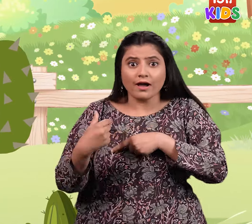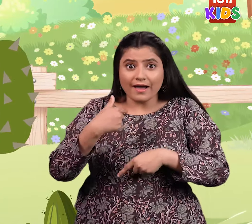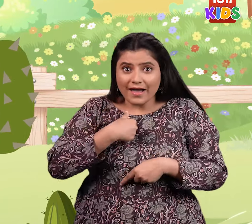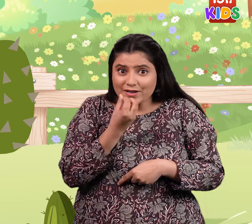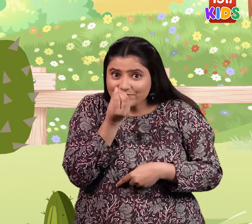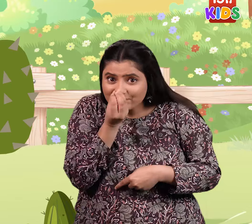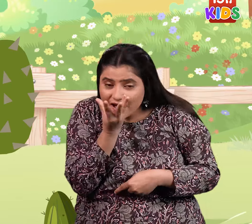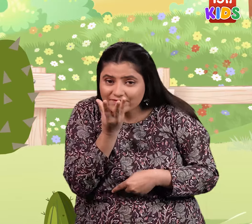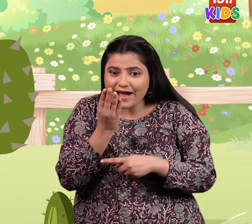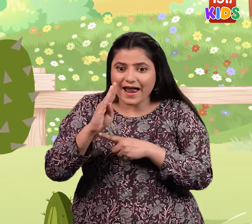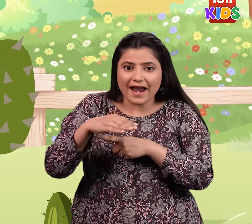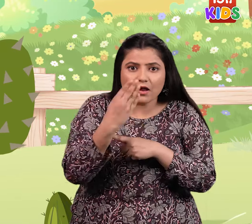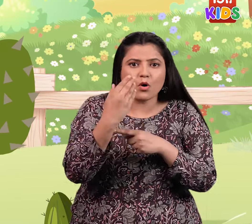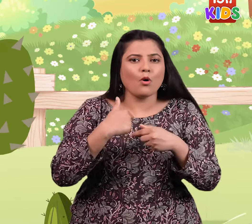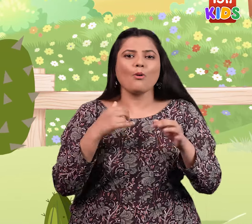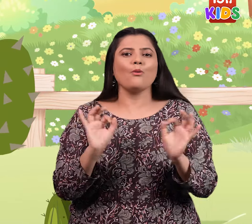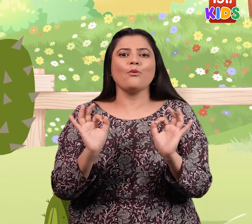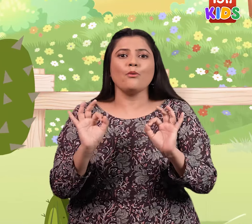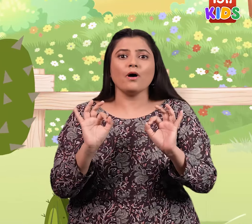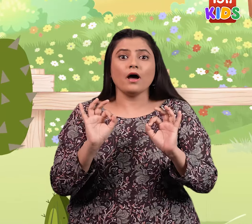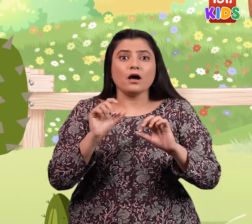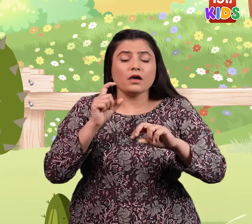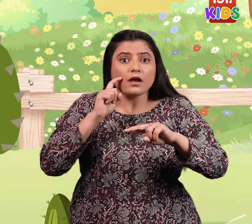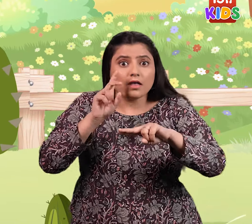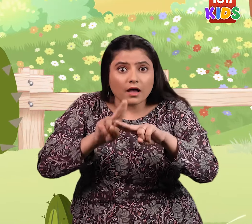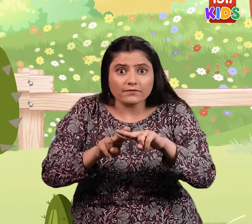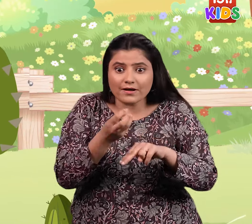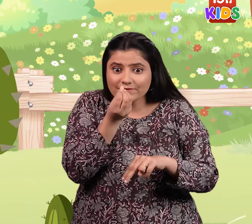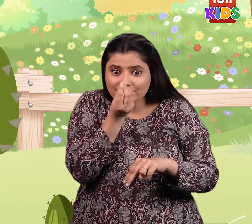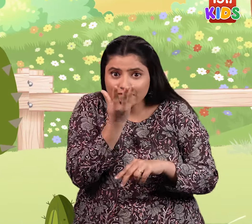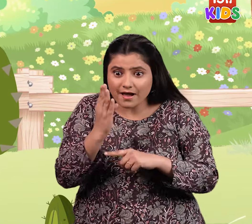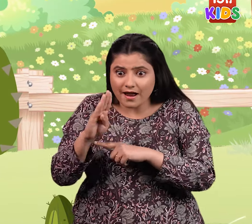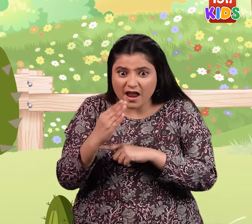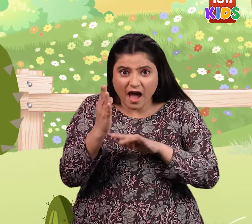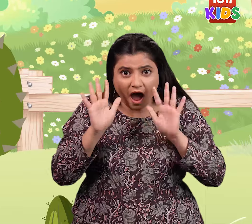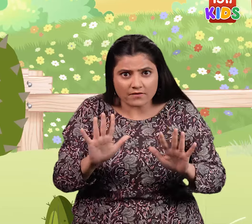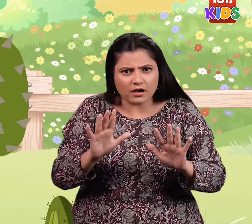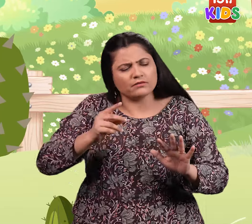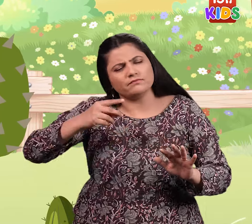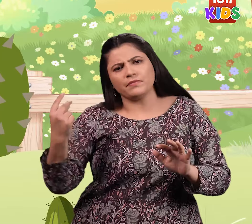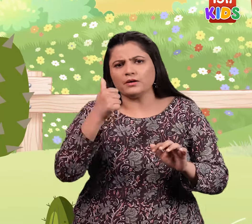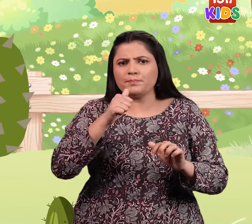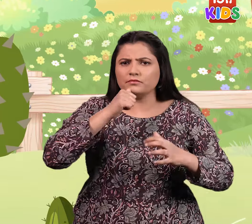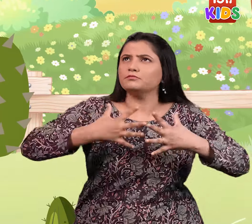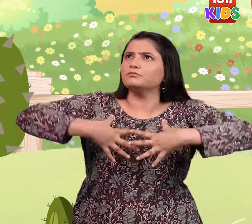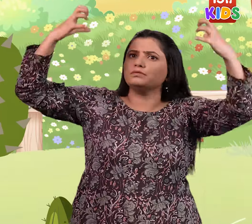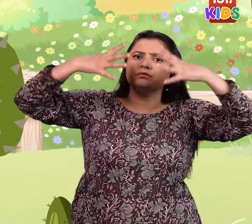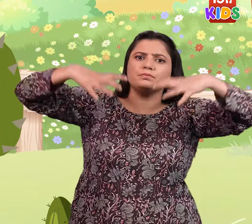And, I have no leaves or flowers. If I had leaves in flowers, All of my water would have